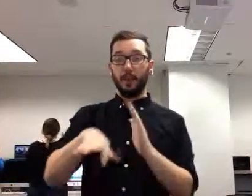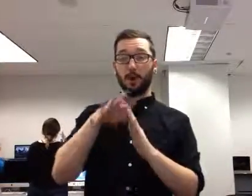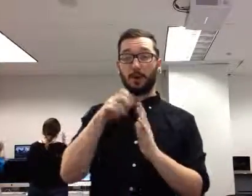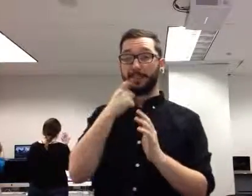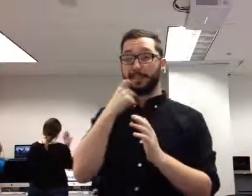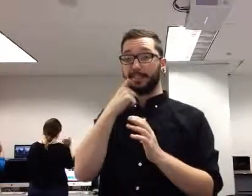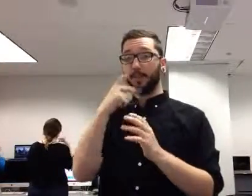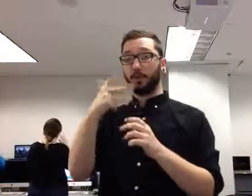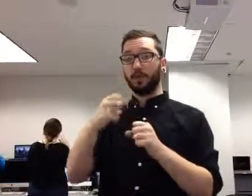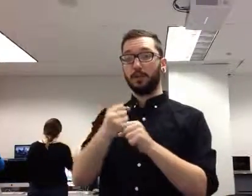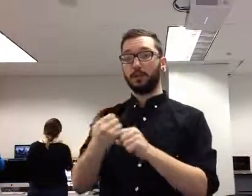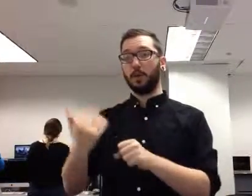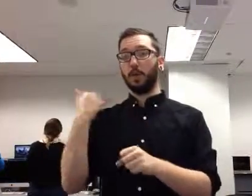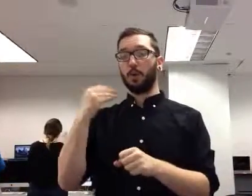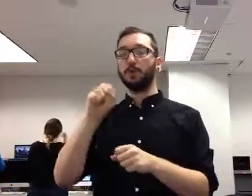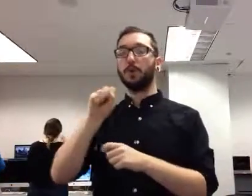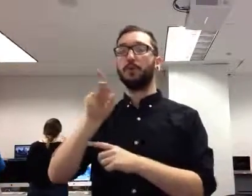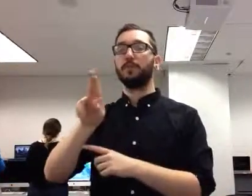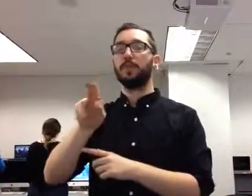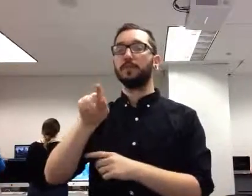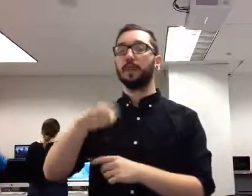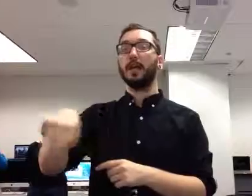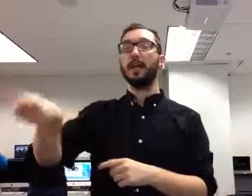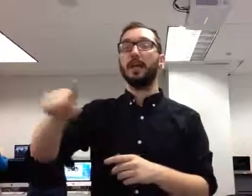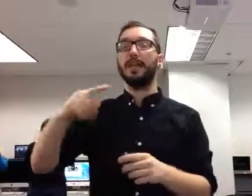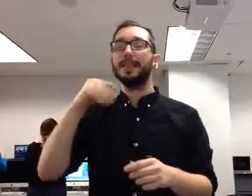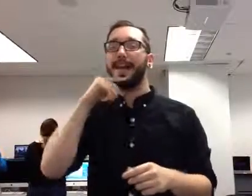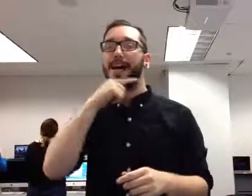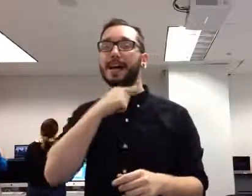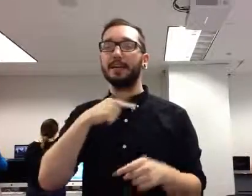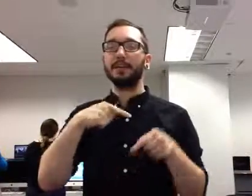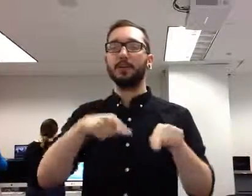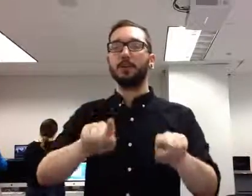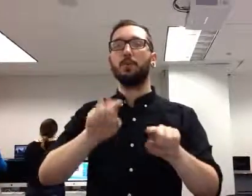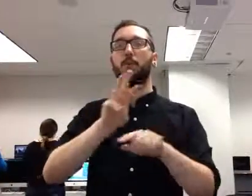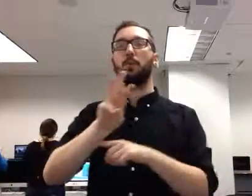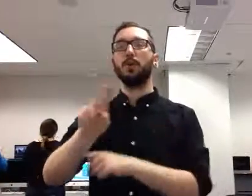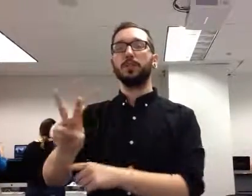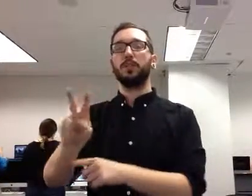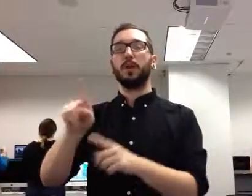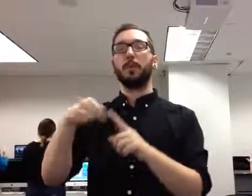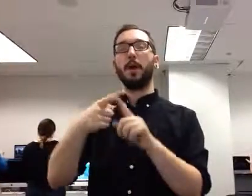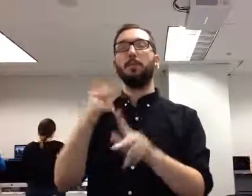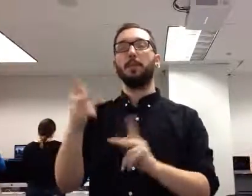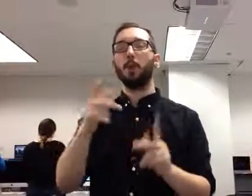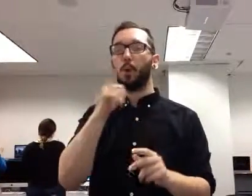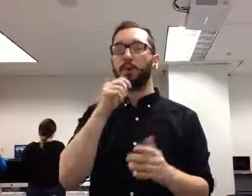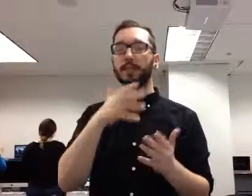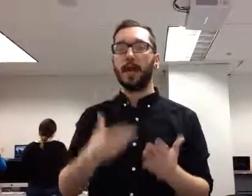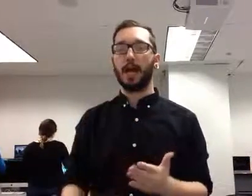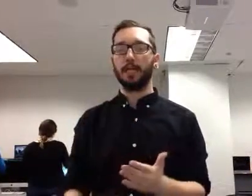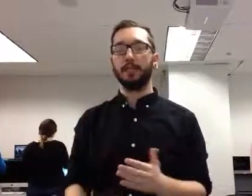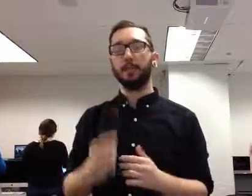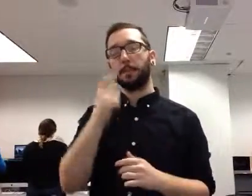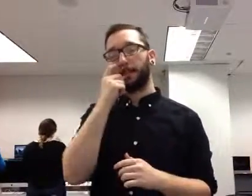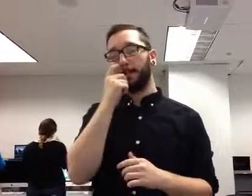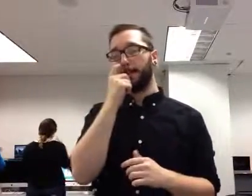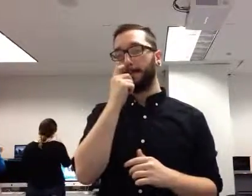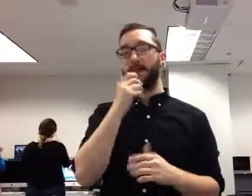the Soviets lied about the number of people died during World War II. Some people in the United States said, they're exaggerating those